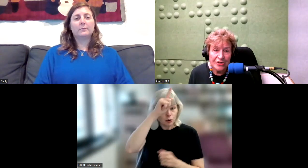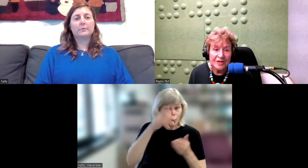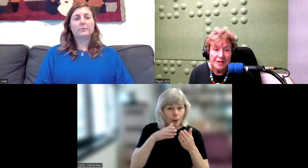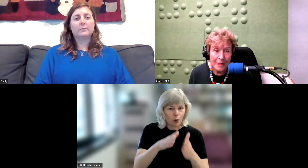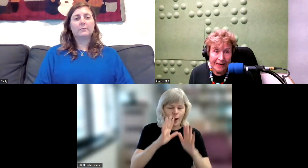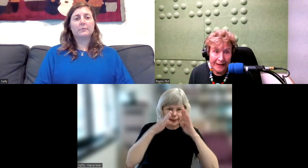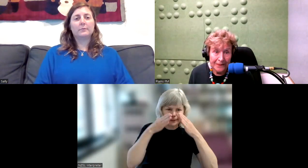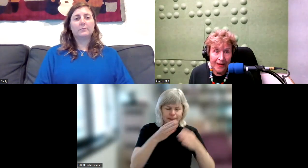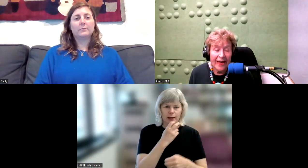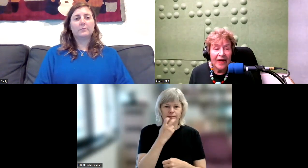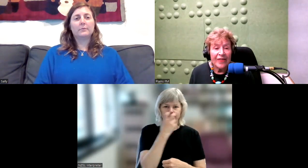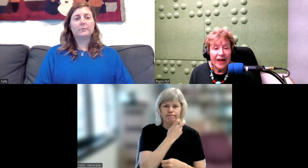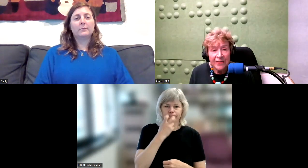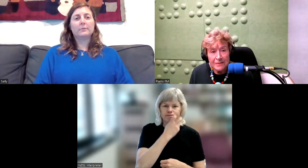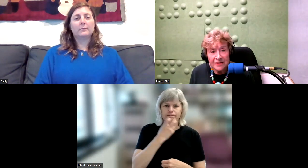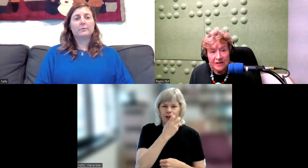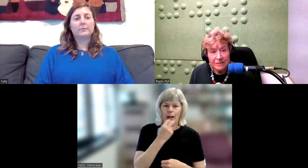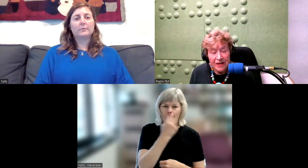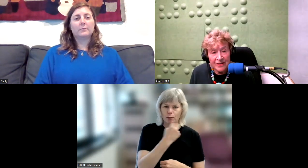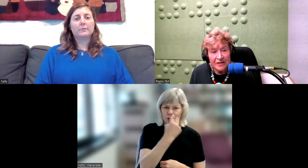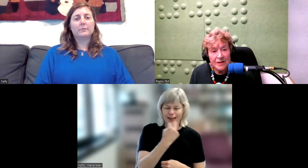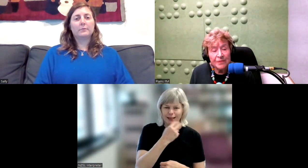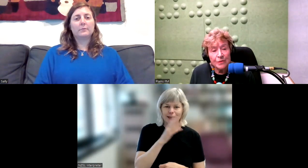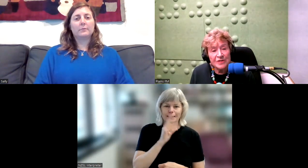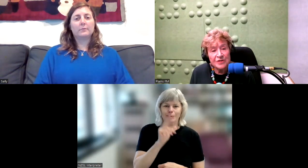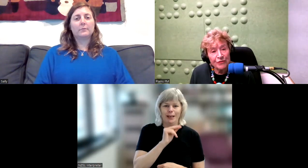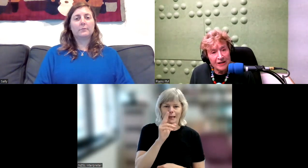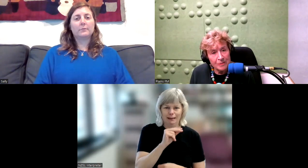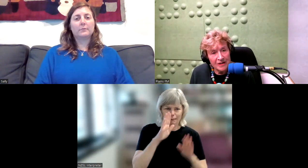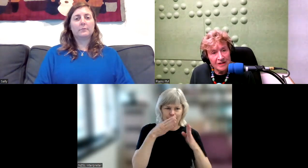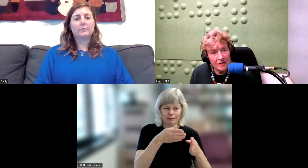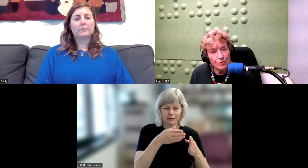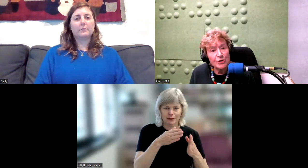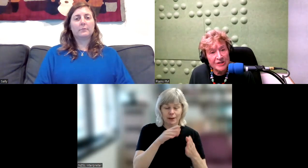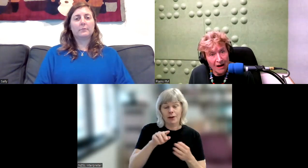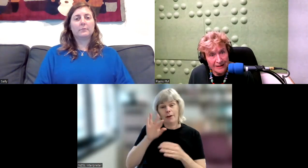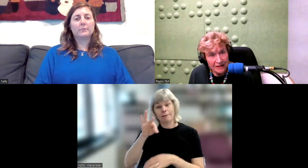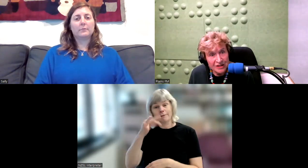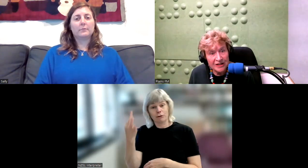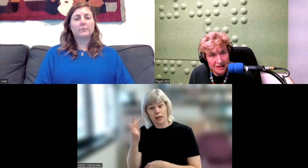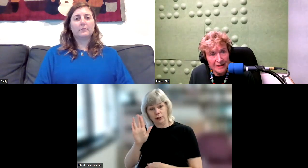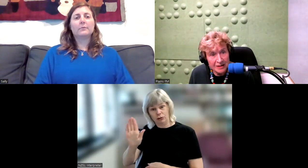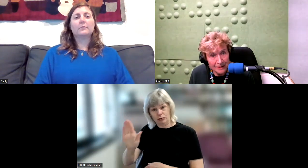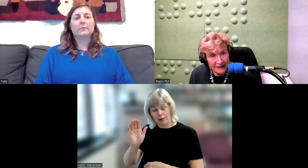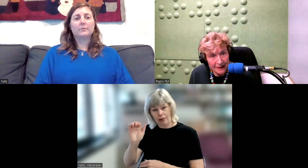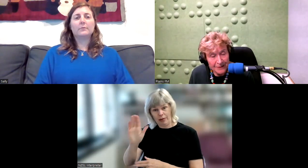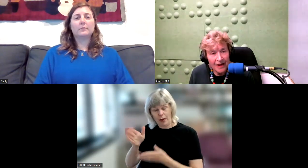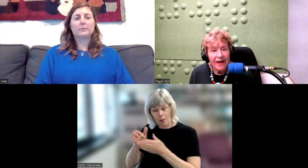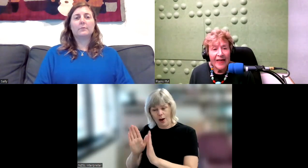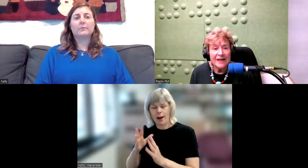which is speaking. The other method was the French method where you signed, just signed completely. They